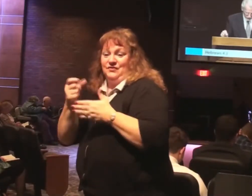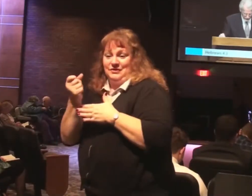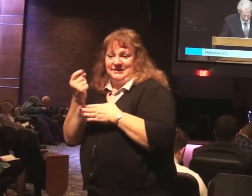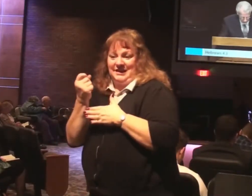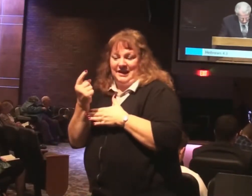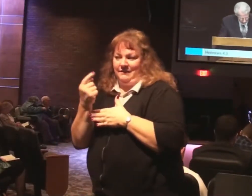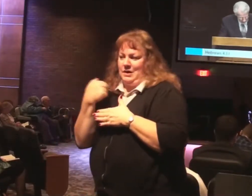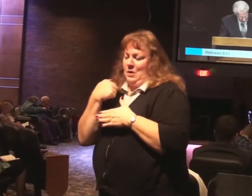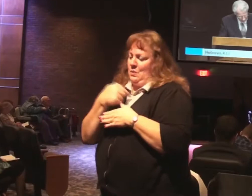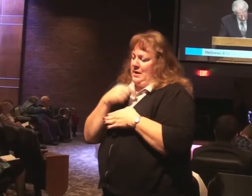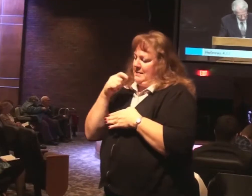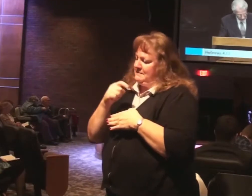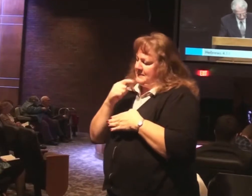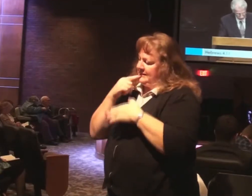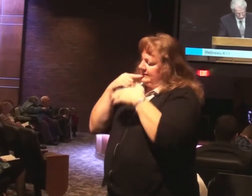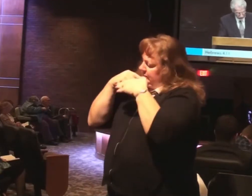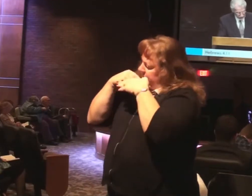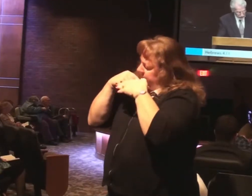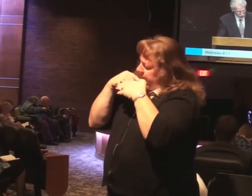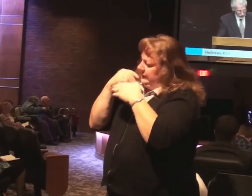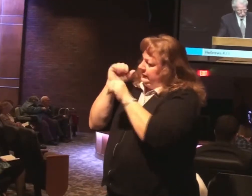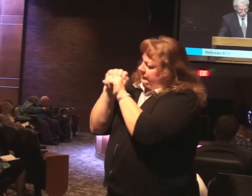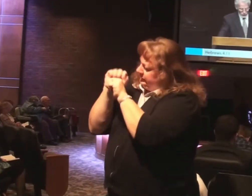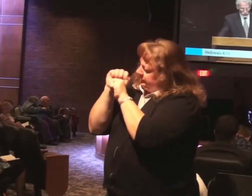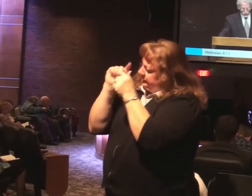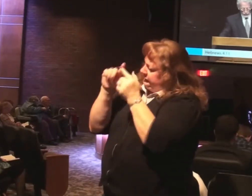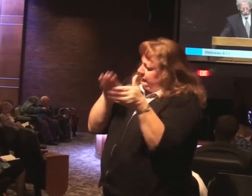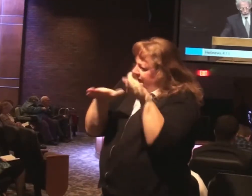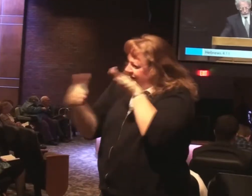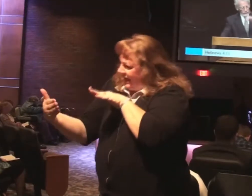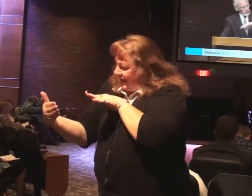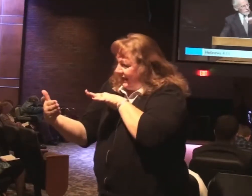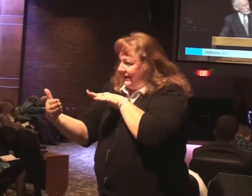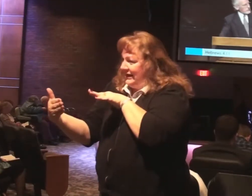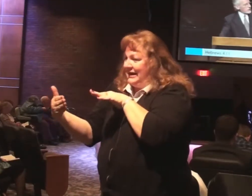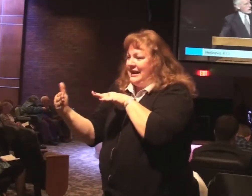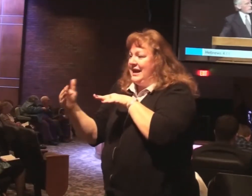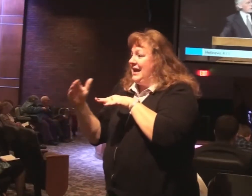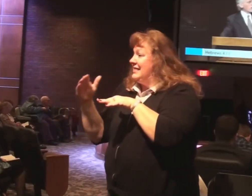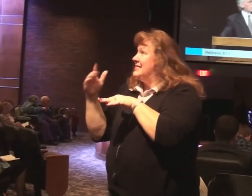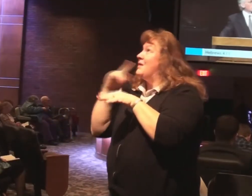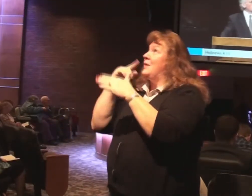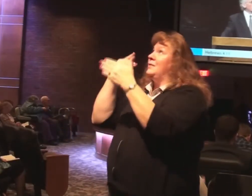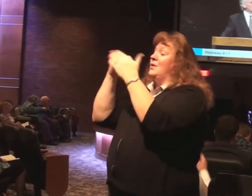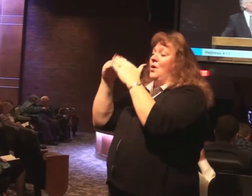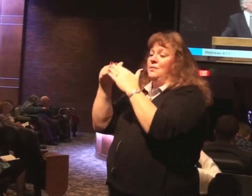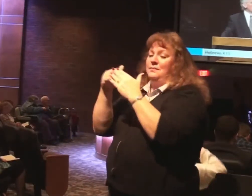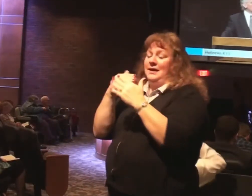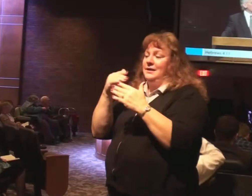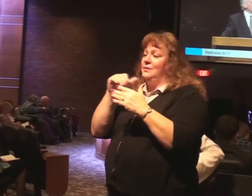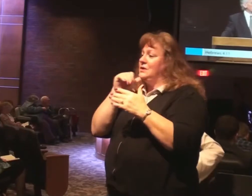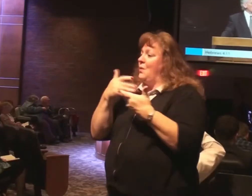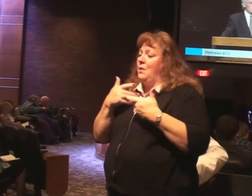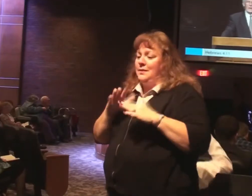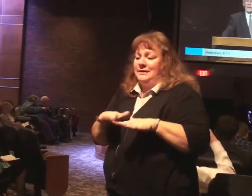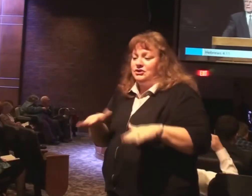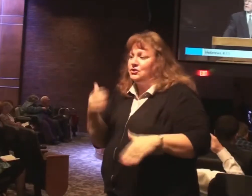be diligent to enter that rest. So that no one will fall through following the same example of disobedience. Which is connected.